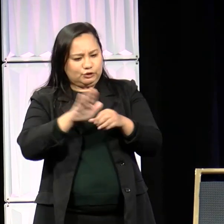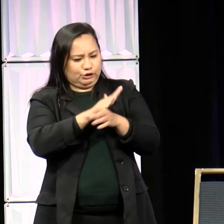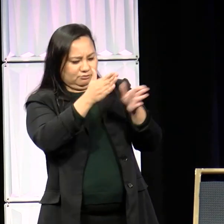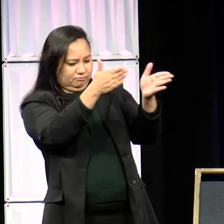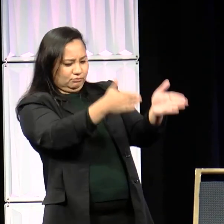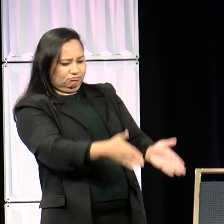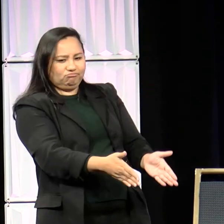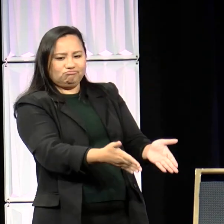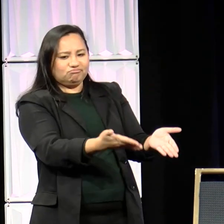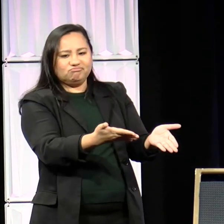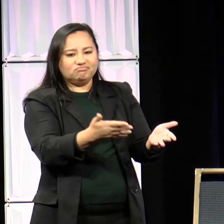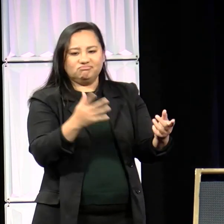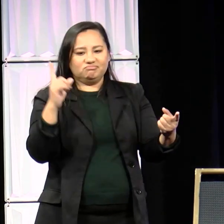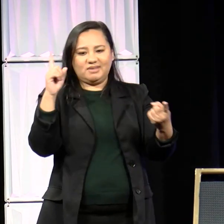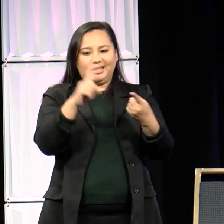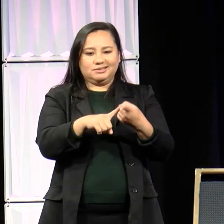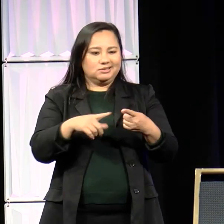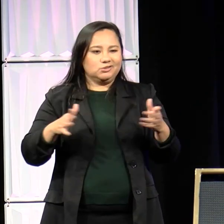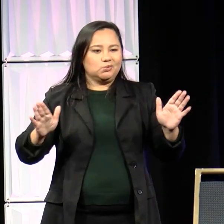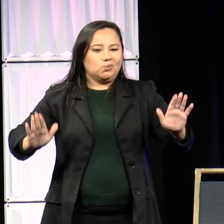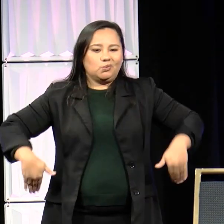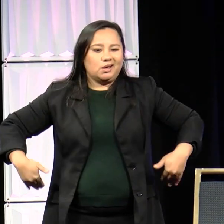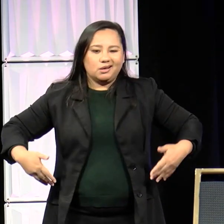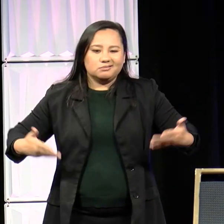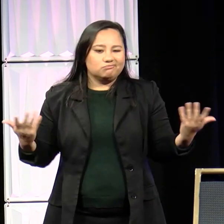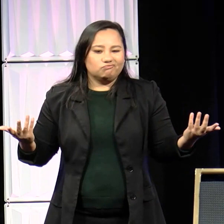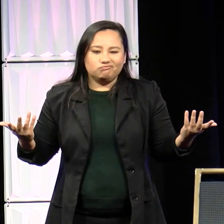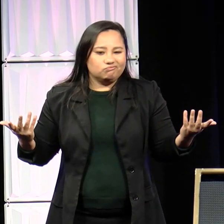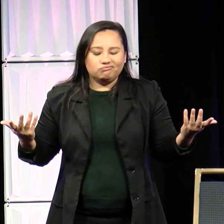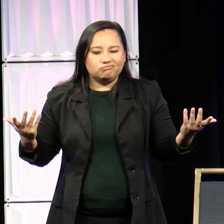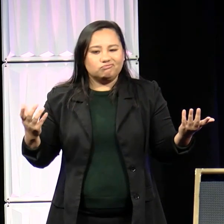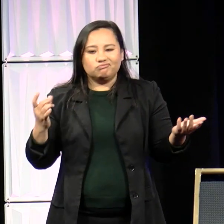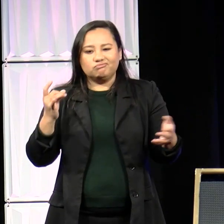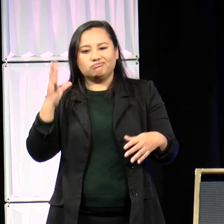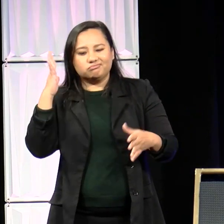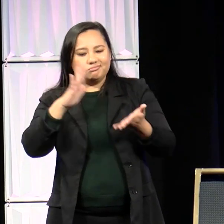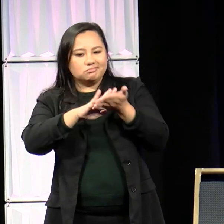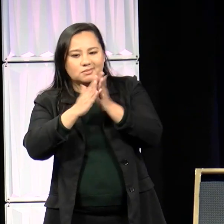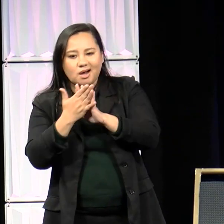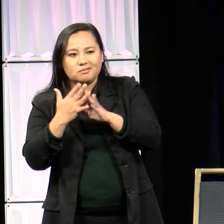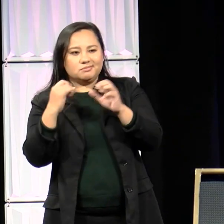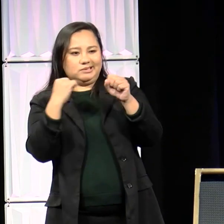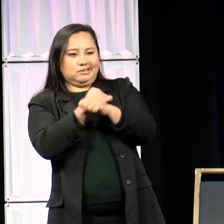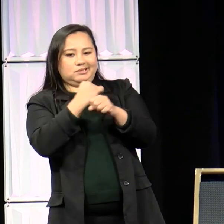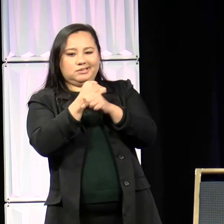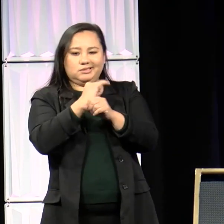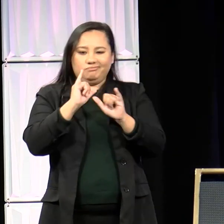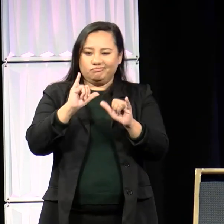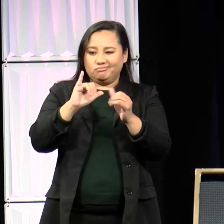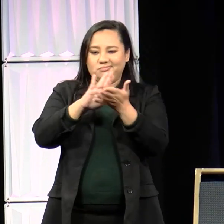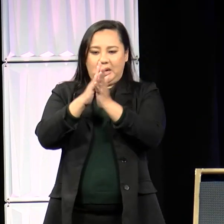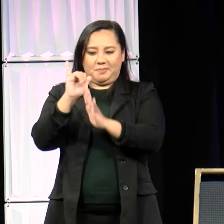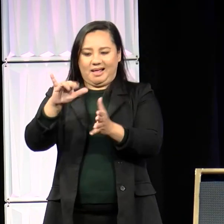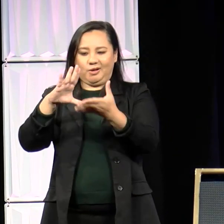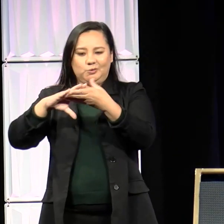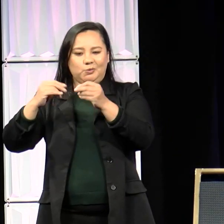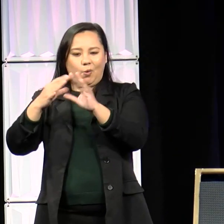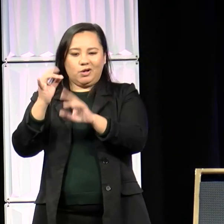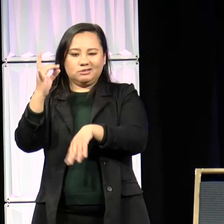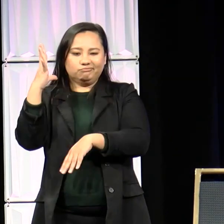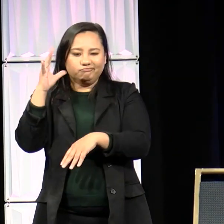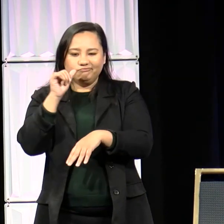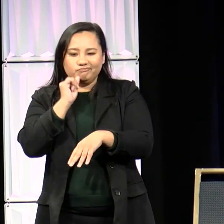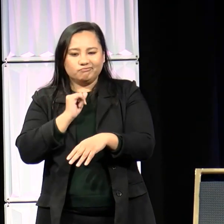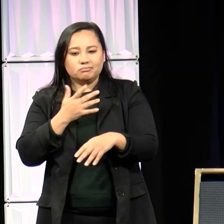they become cautionary tales and unfortunate statistics. As the child of a teenage Liberian refugee, I traveled a lot.